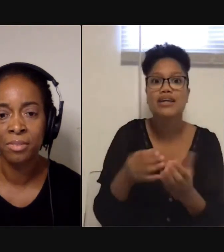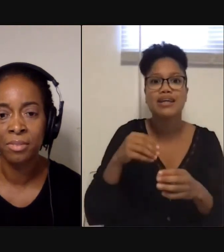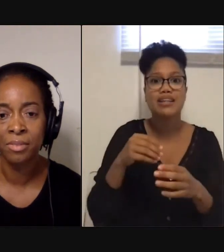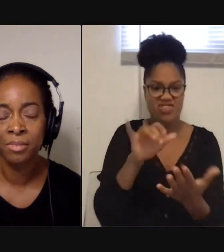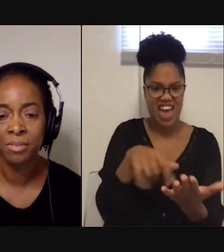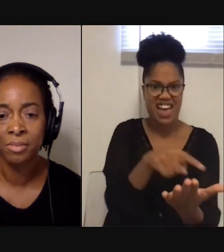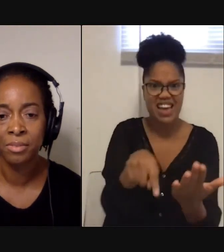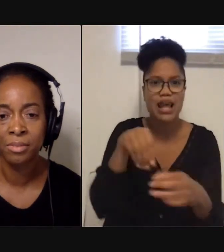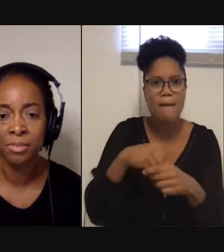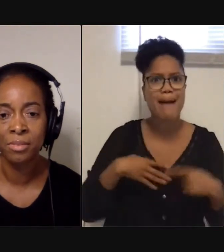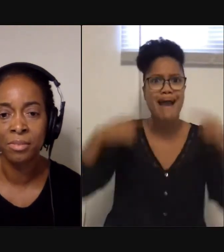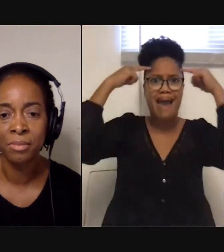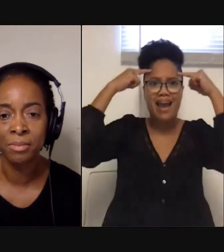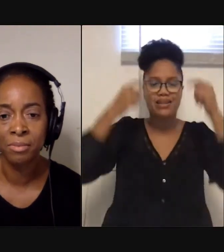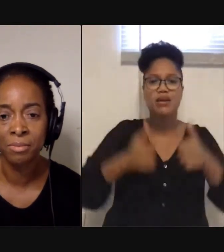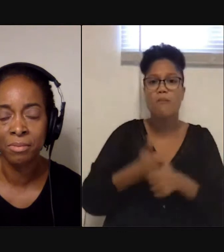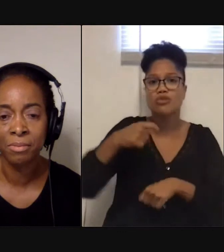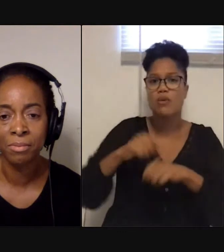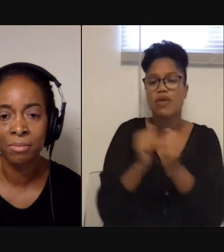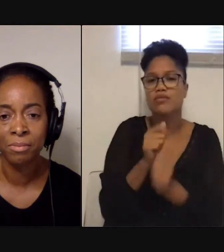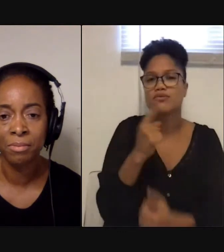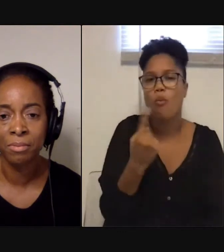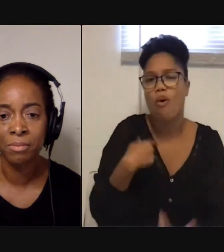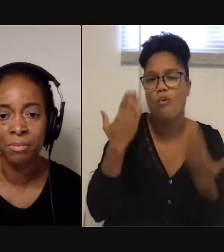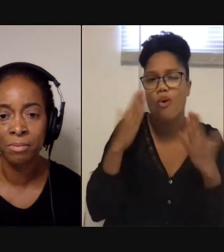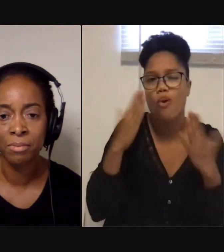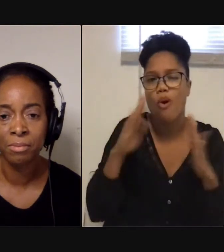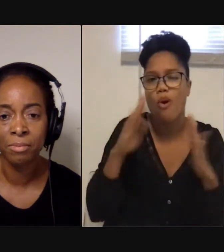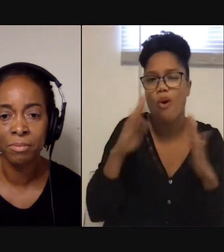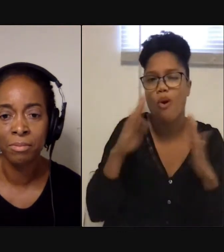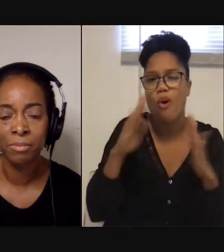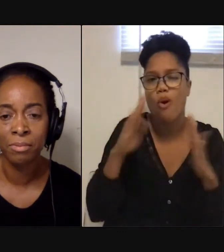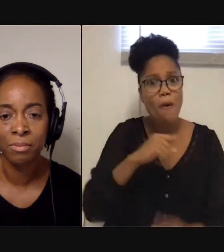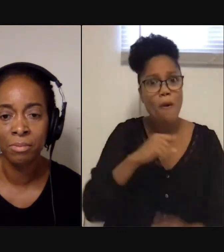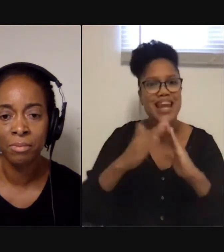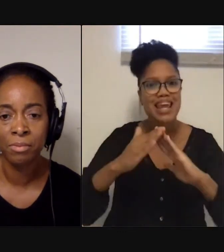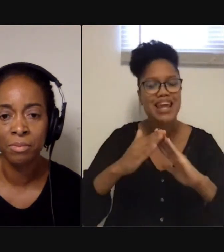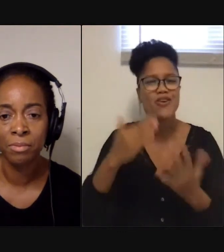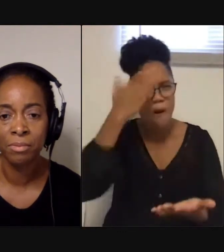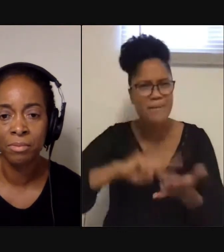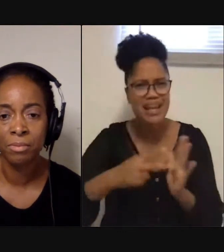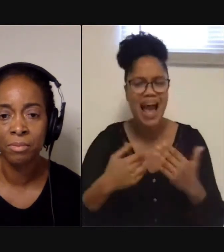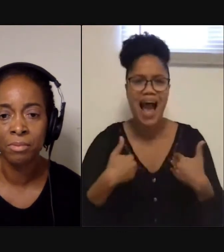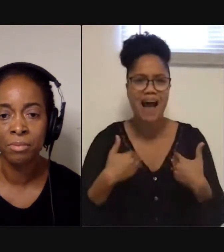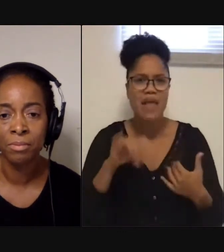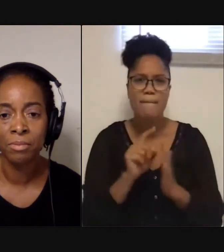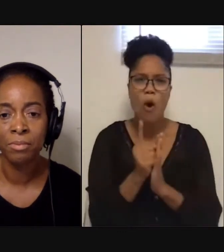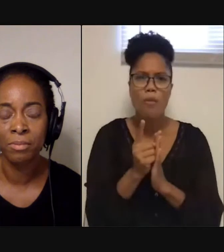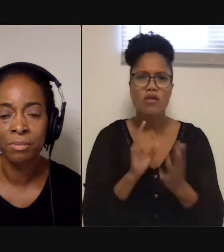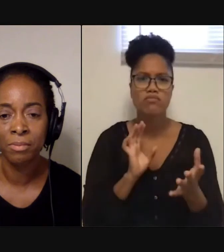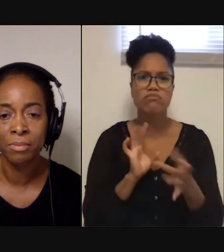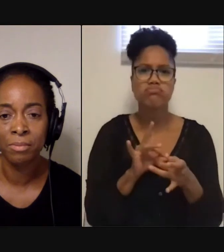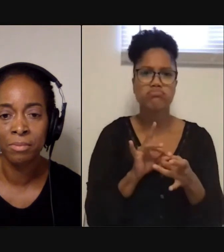time are often with strangers. And I think that's like a beautiful thing about cities, know what mean? To have this moment of intimacy with a stranger really briefly.